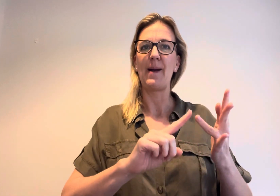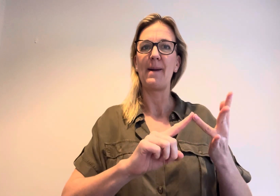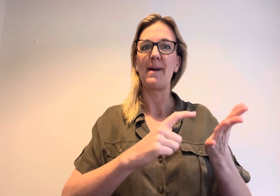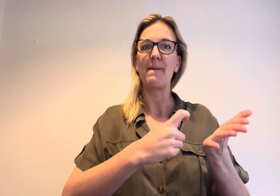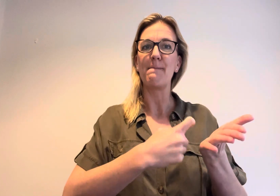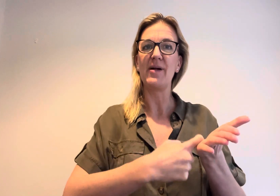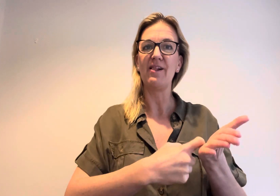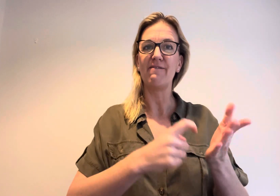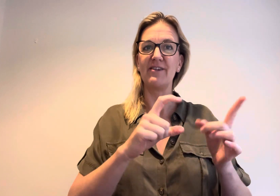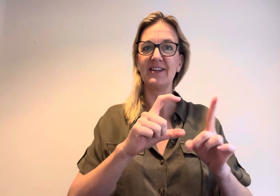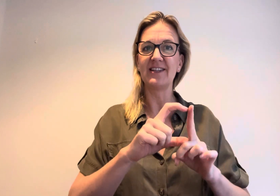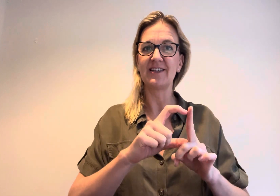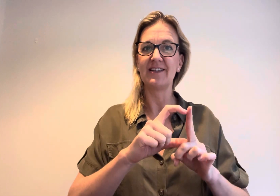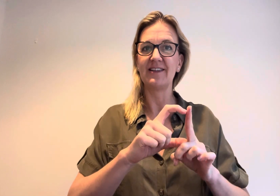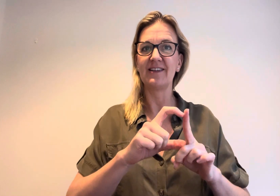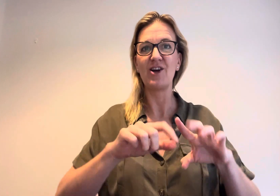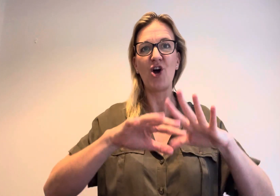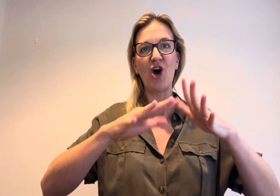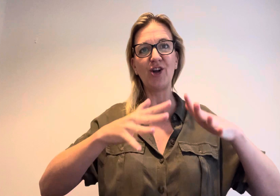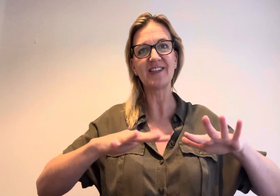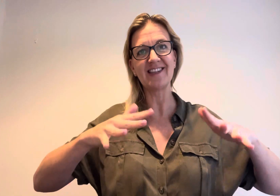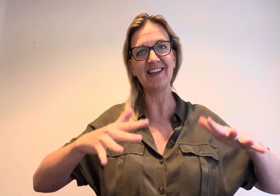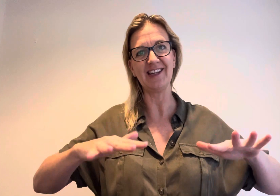Melford on sea